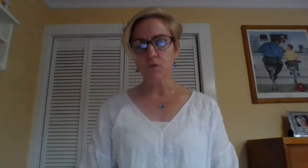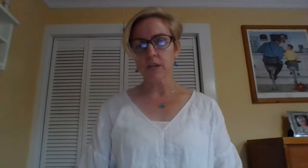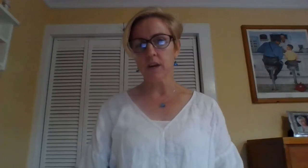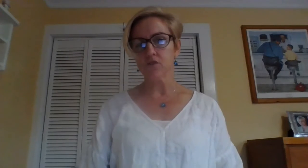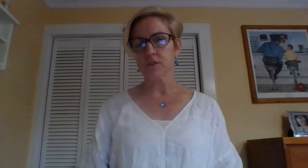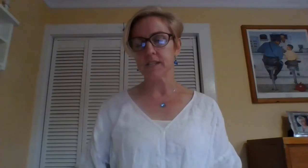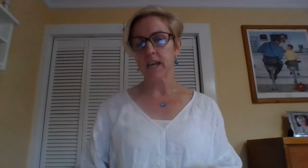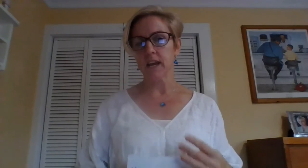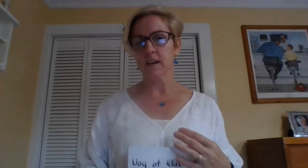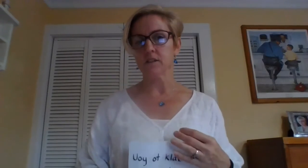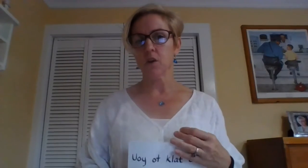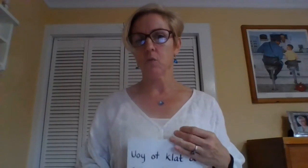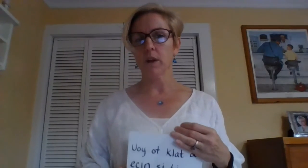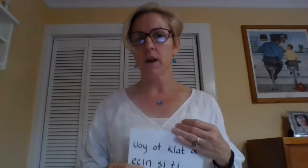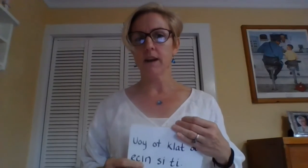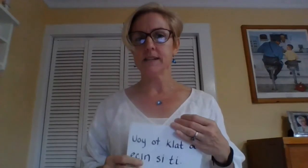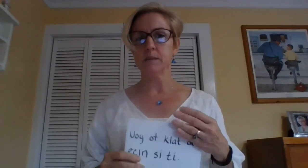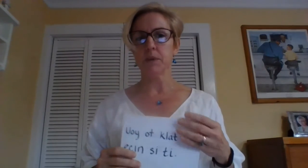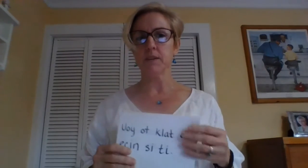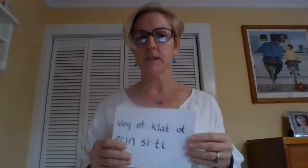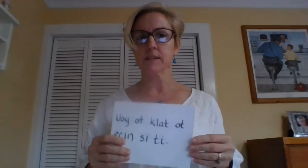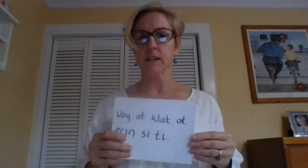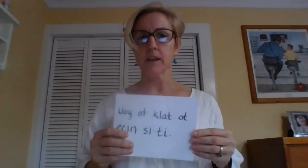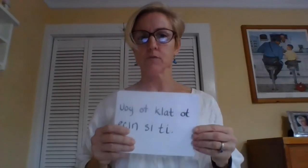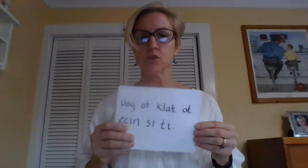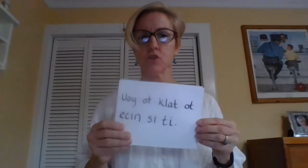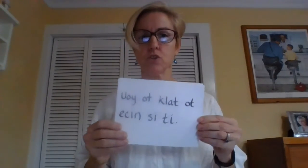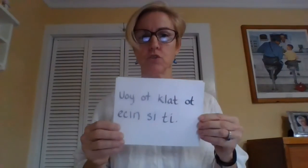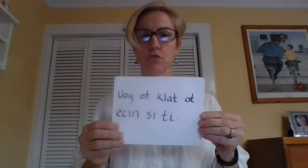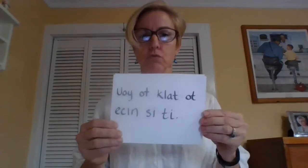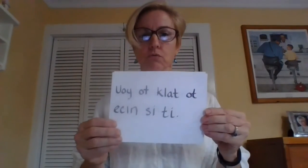you can understand when I speak this language to you.